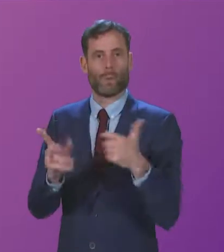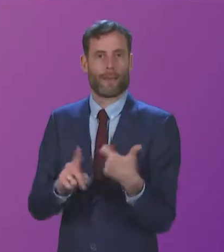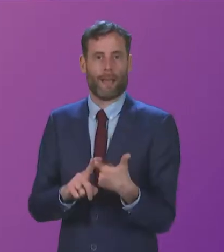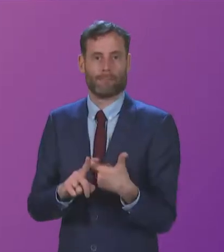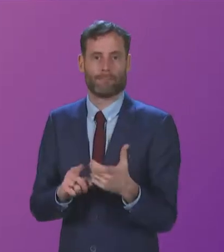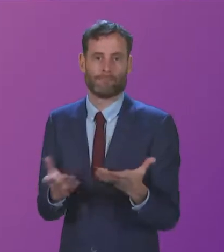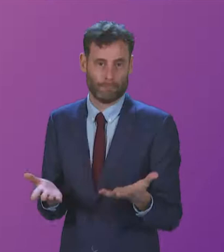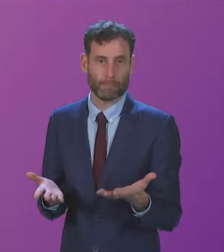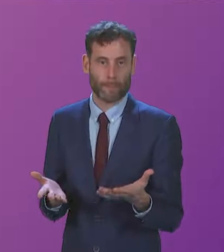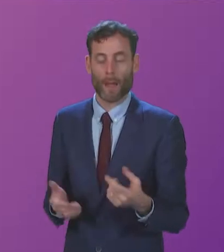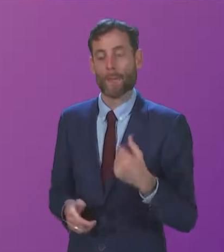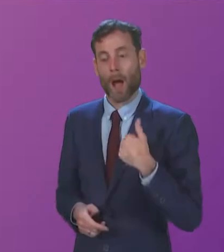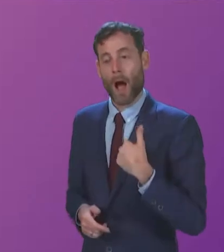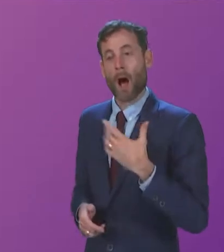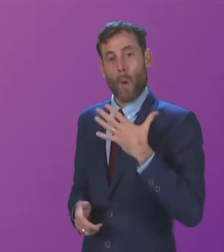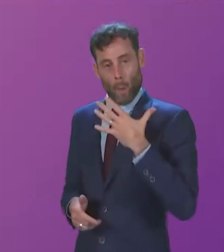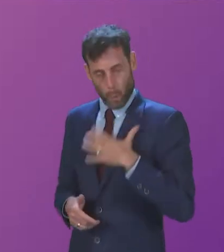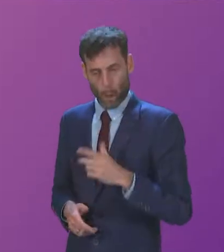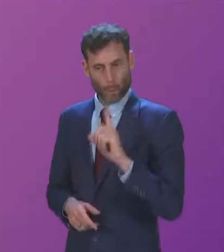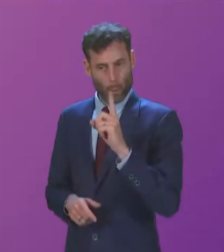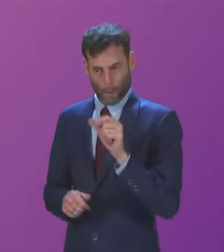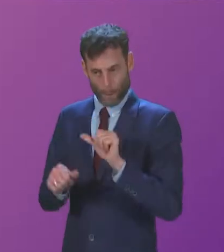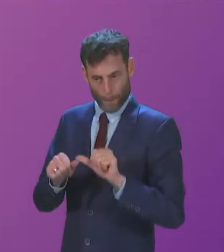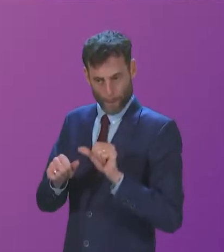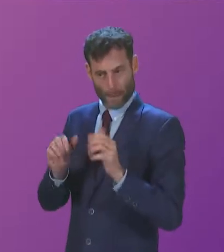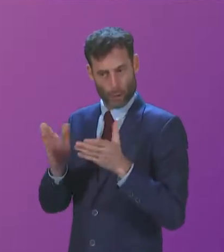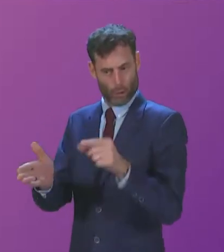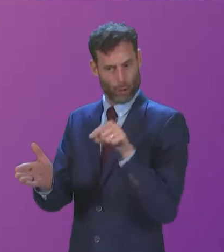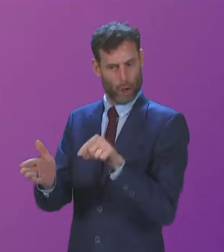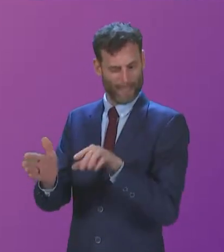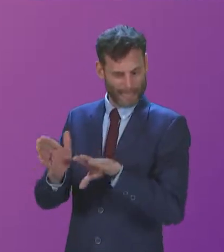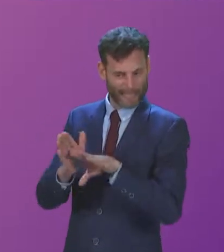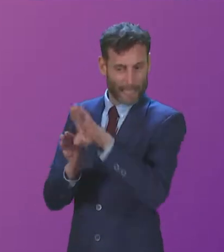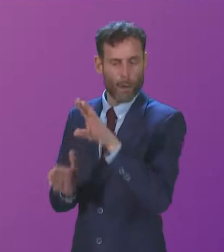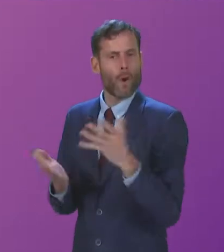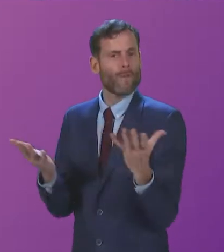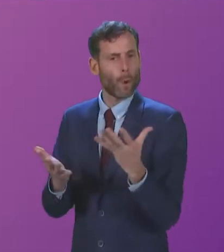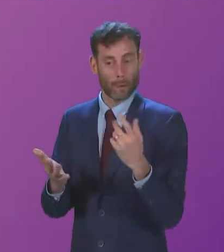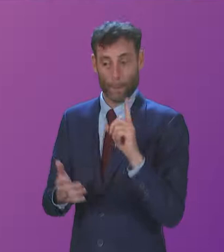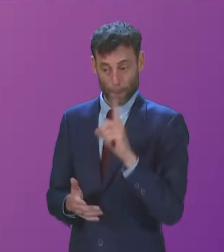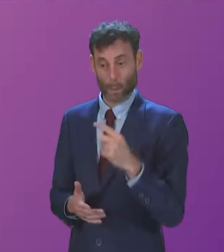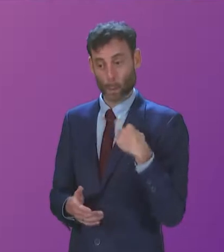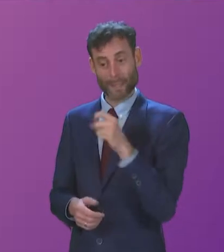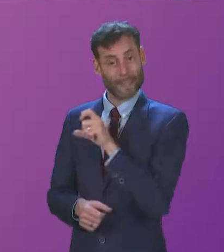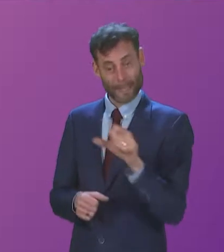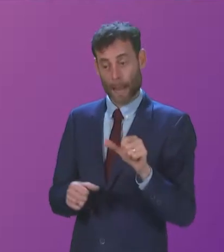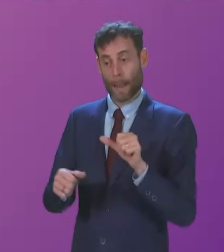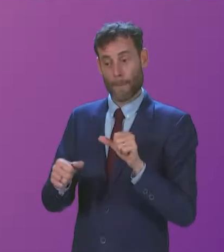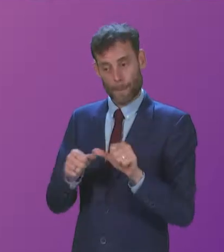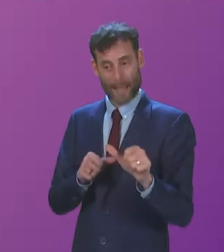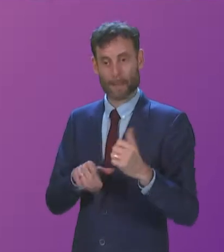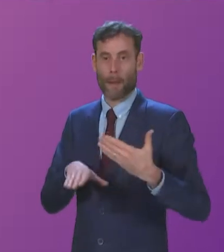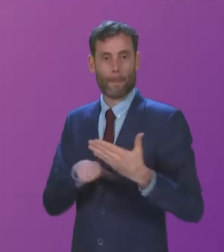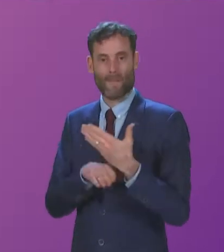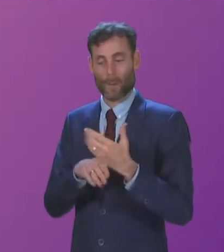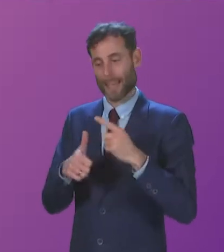And although, of course, I want these statistics to be higher, and that's what we're working hard on, we still do have the best performing A&E. And that has been the case for